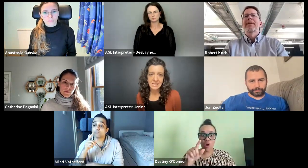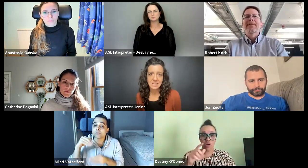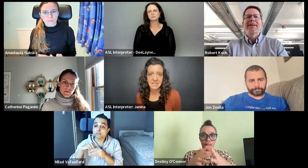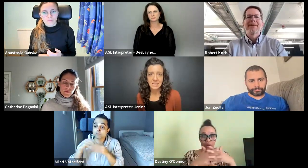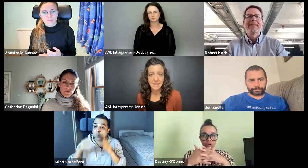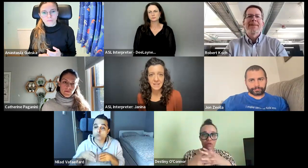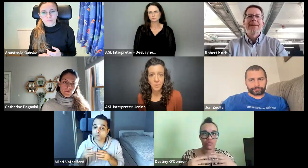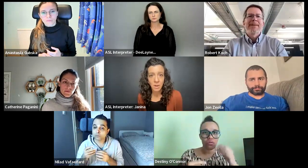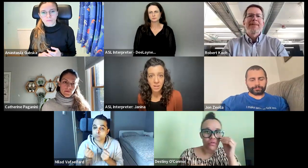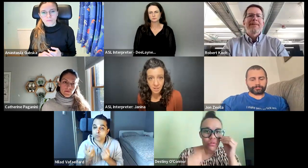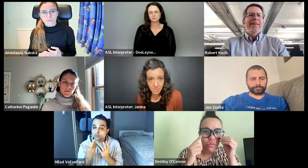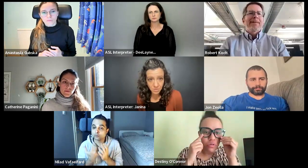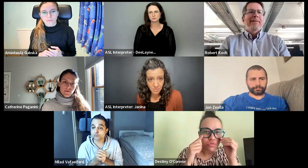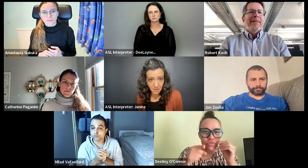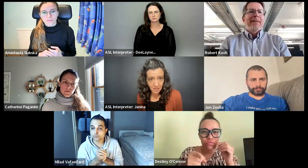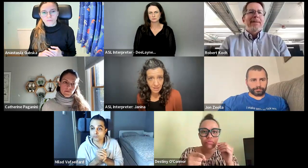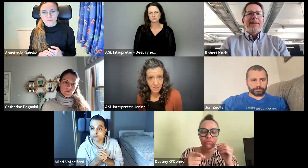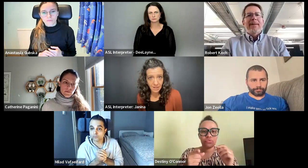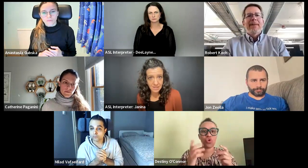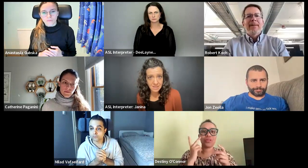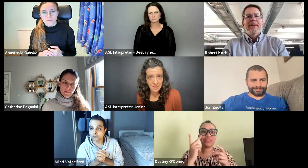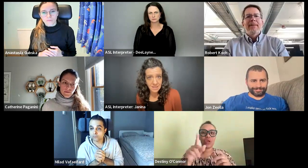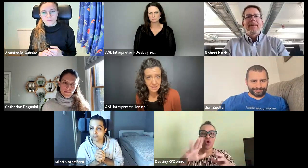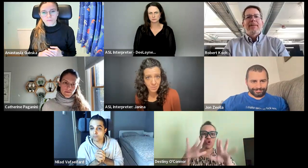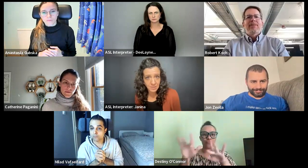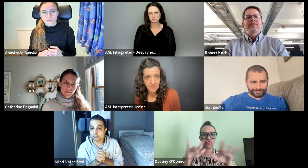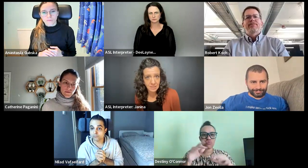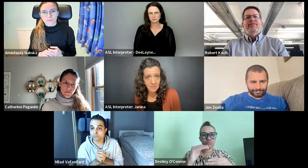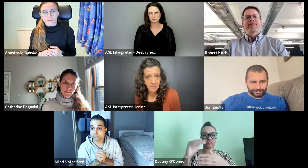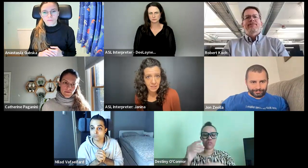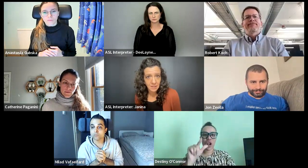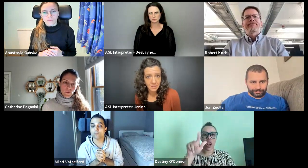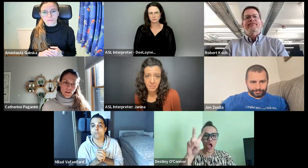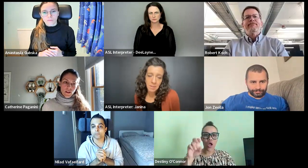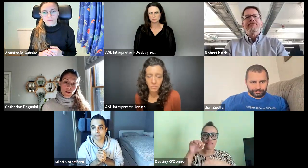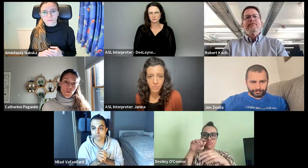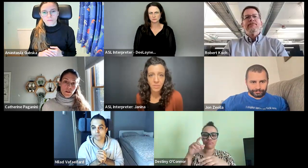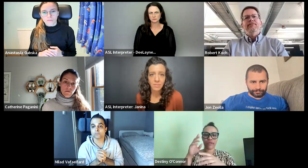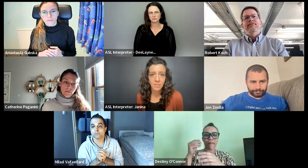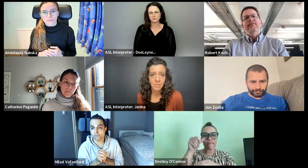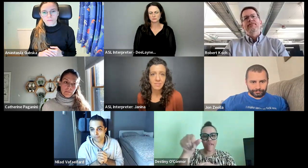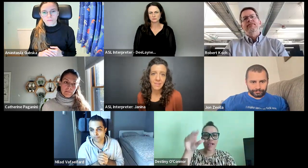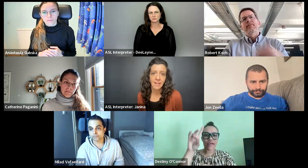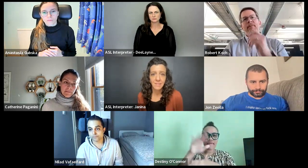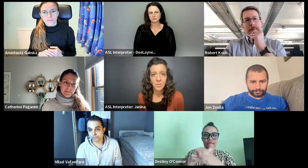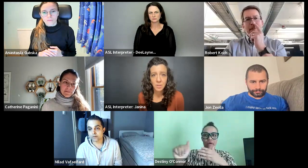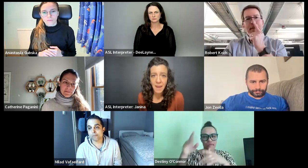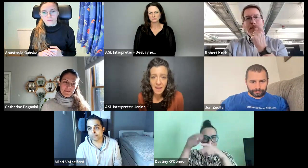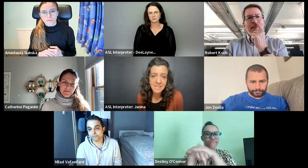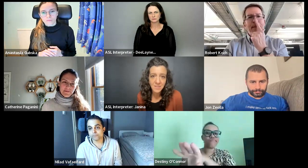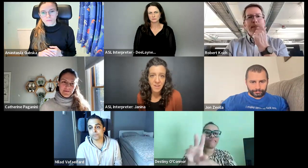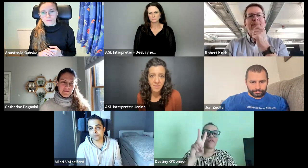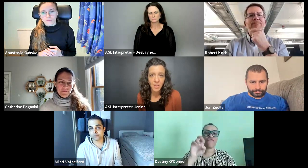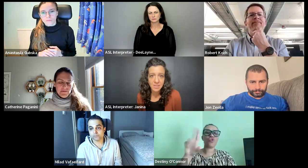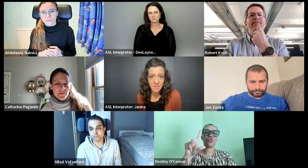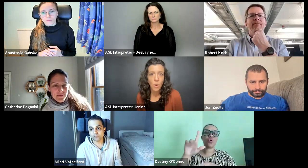virtual. If you want to come to America and attend in person, I mean, yeah, you could